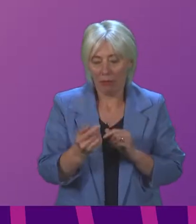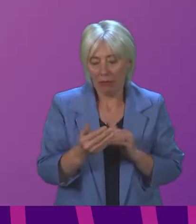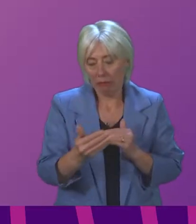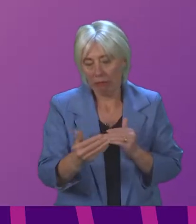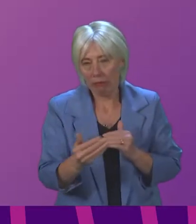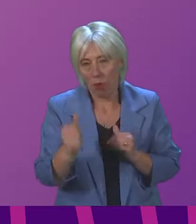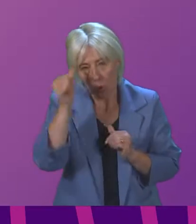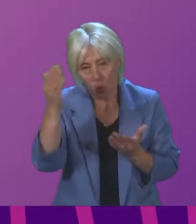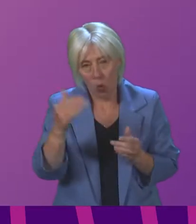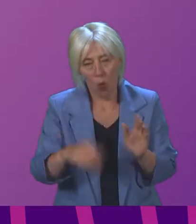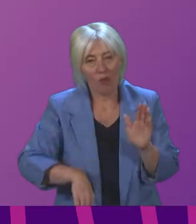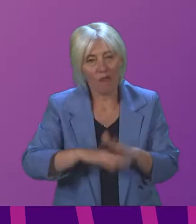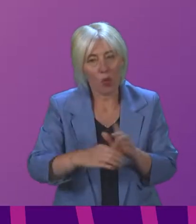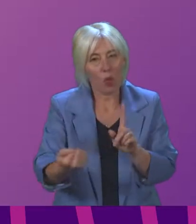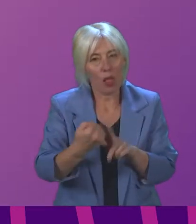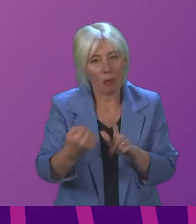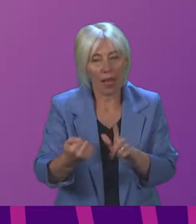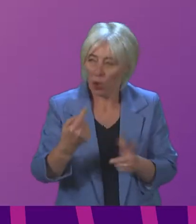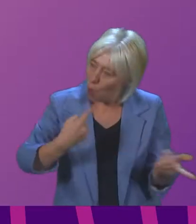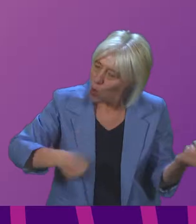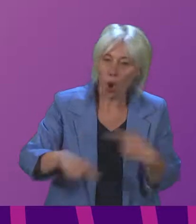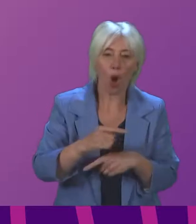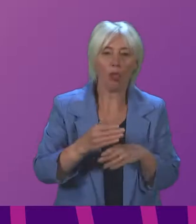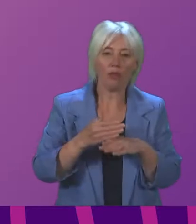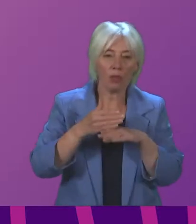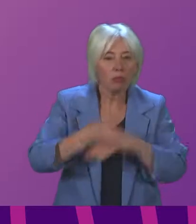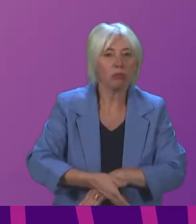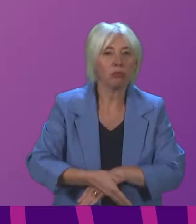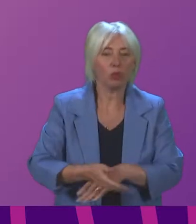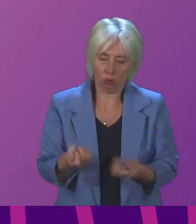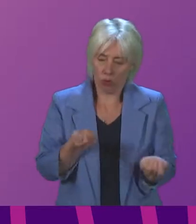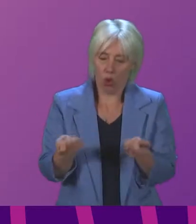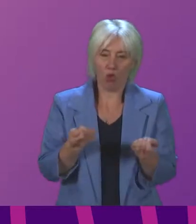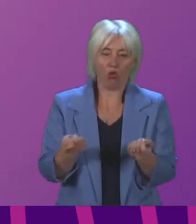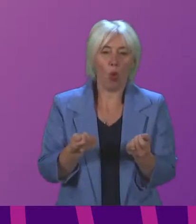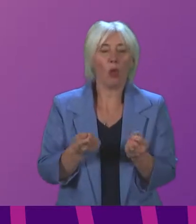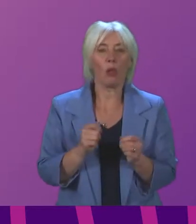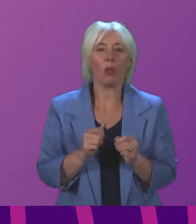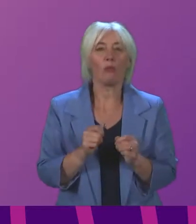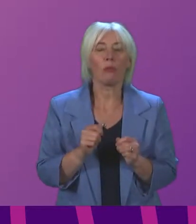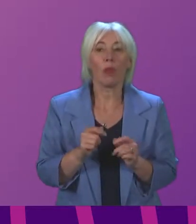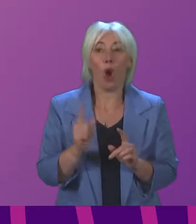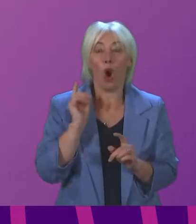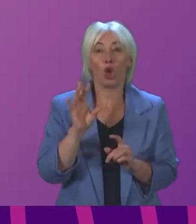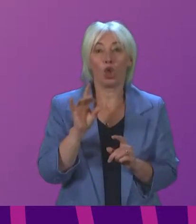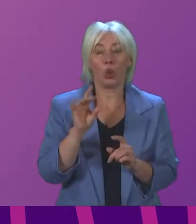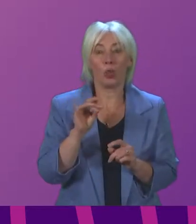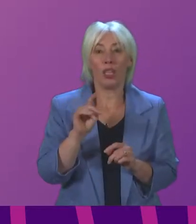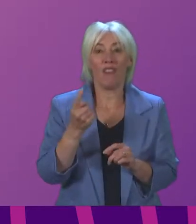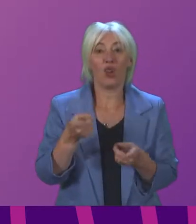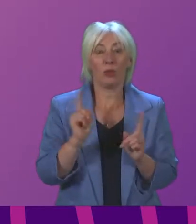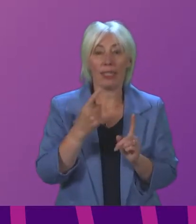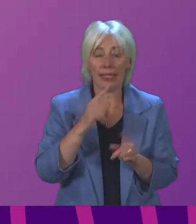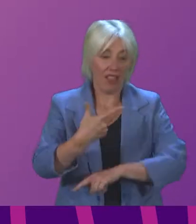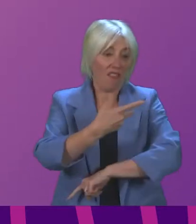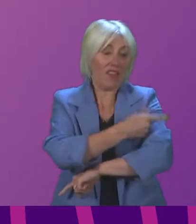all have to play our part in keeping the virus under control. As the First Minister indicated on Tuesday, the vaccine programme is our best line of